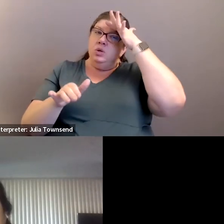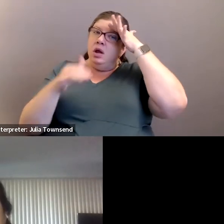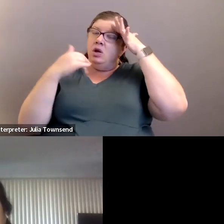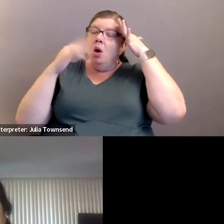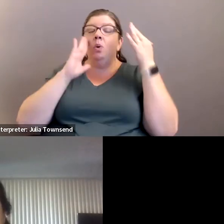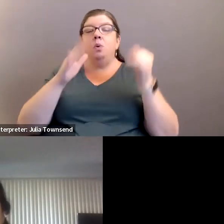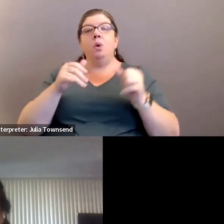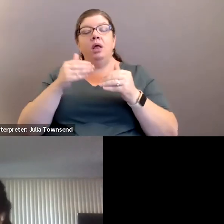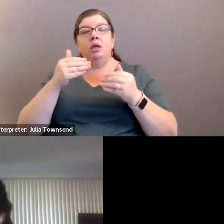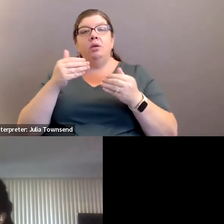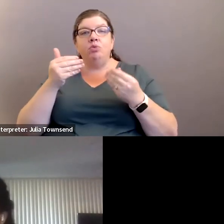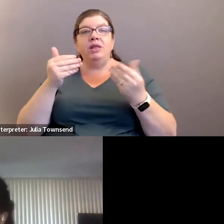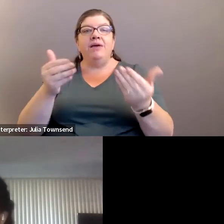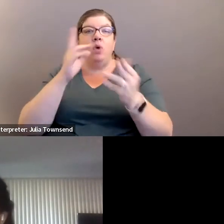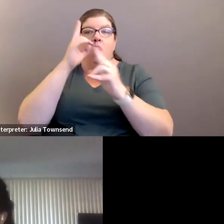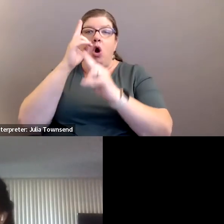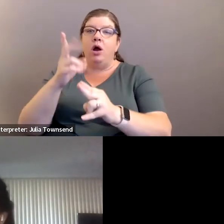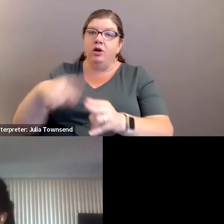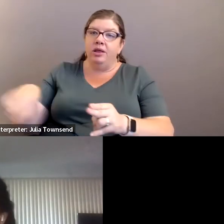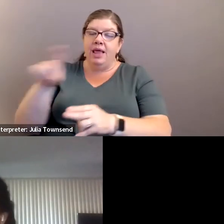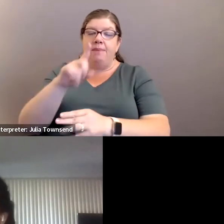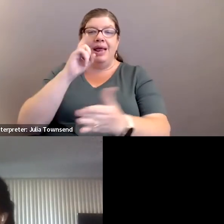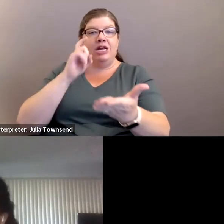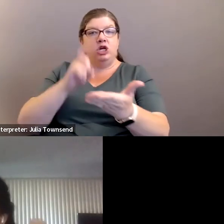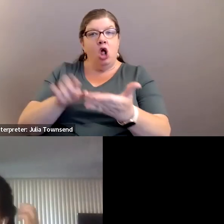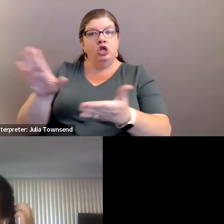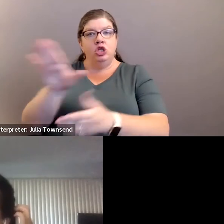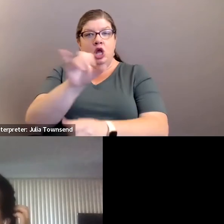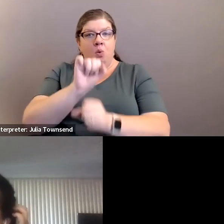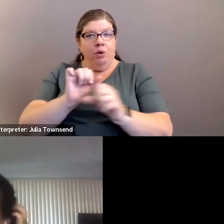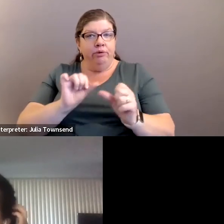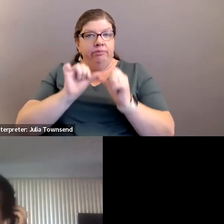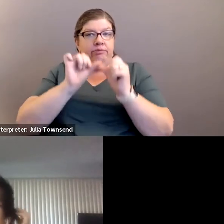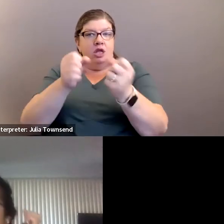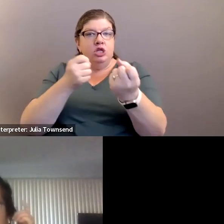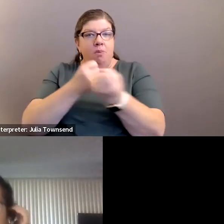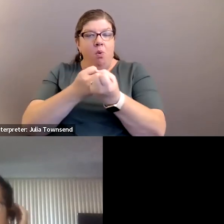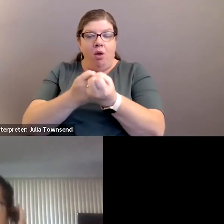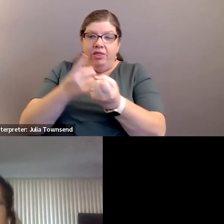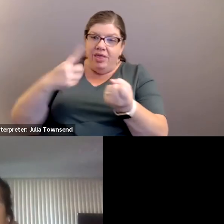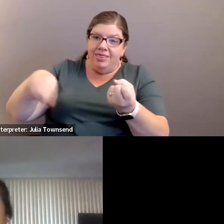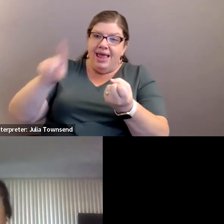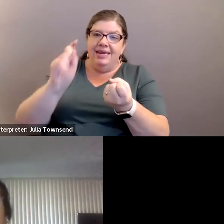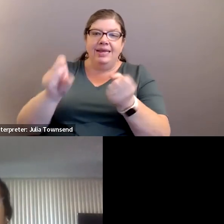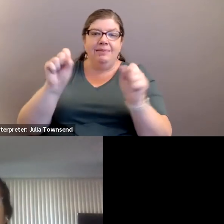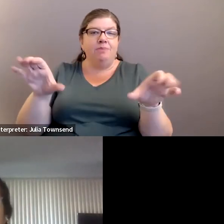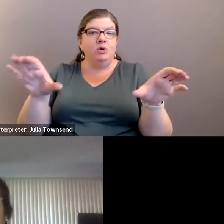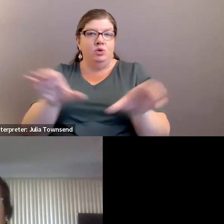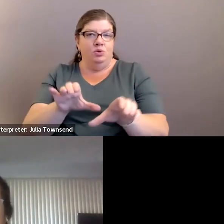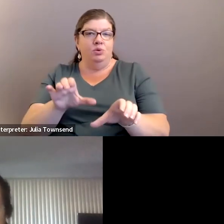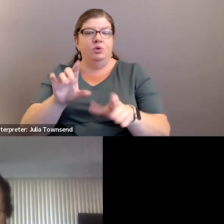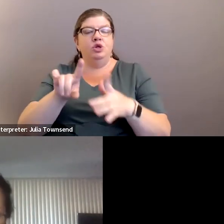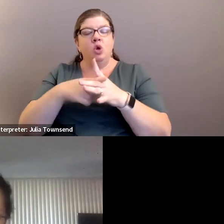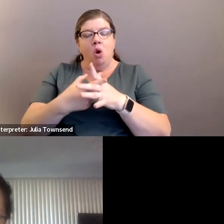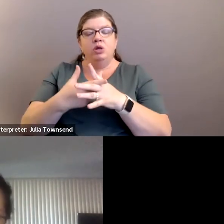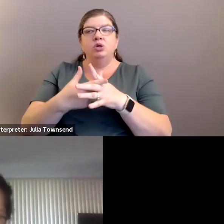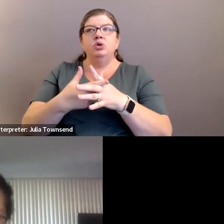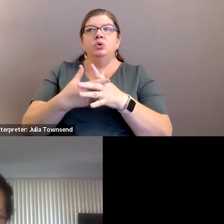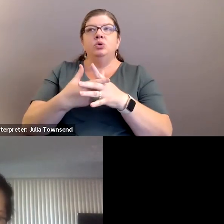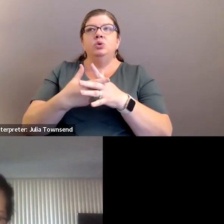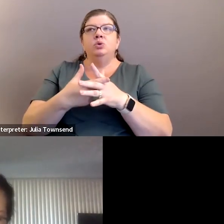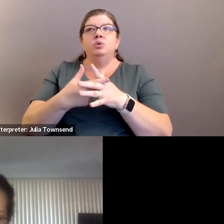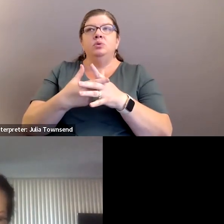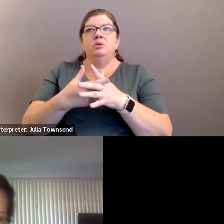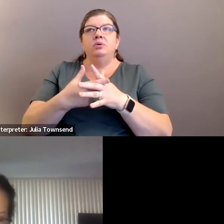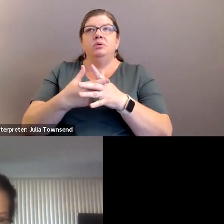we're going to bring that forward and honor them and acknowledge the work that they're doing and ongoing support that they need to be able to do i know we started to make some of those um